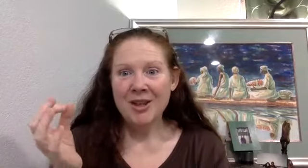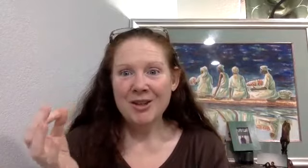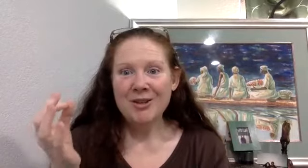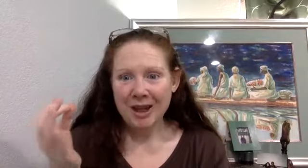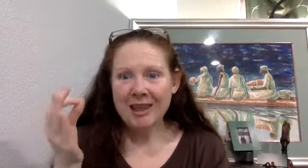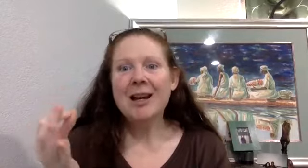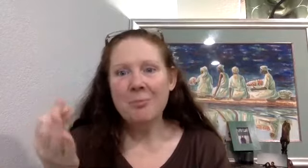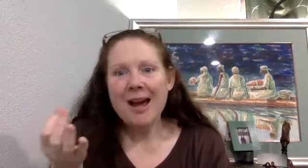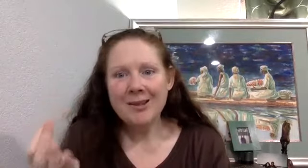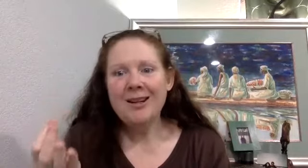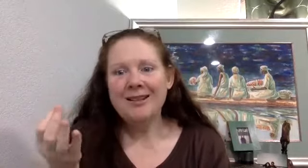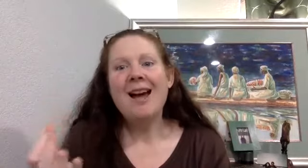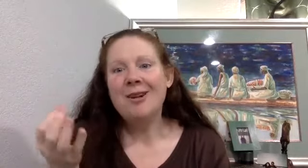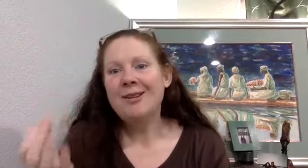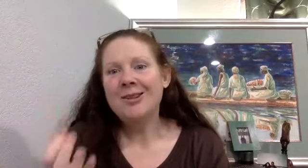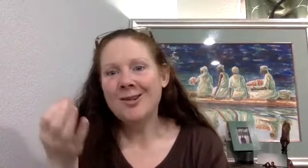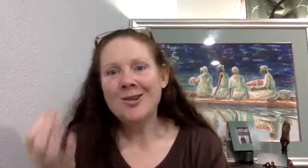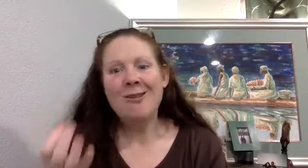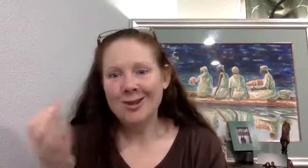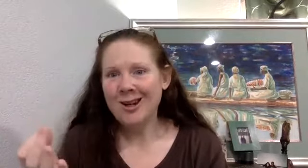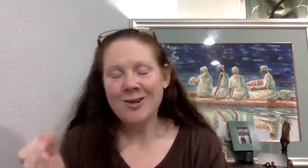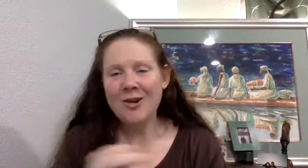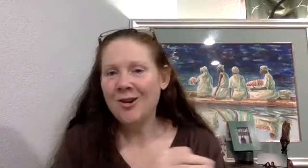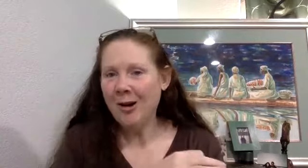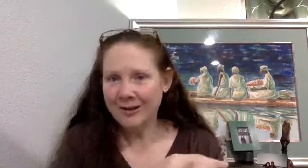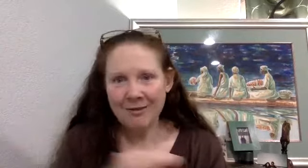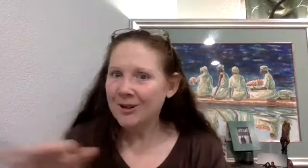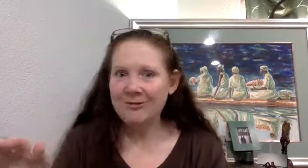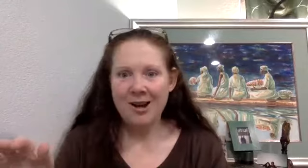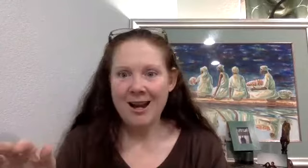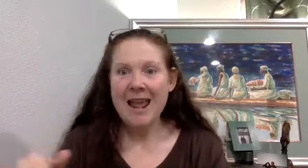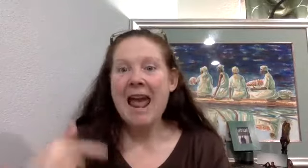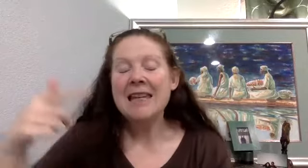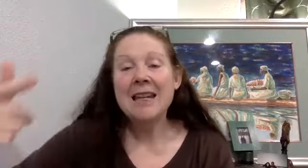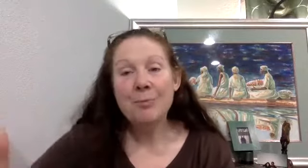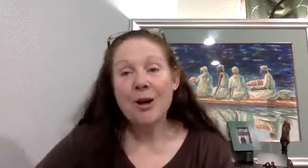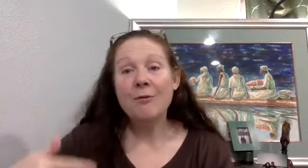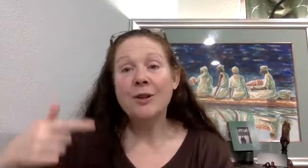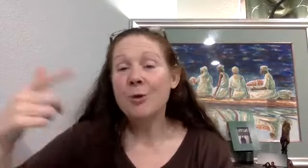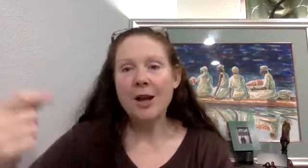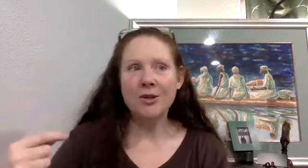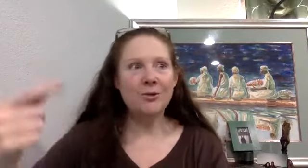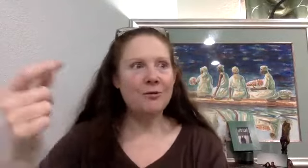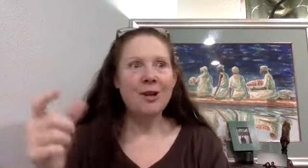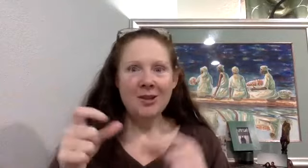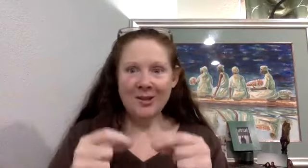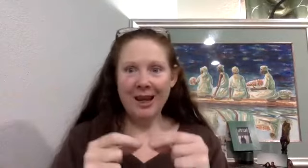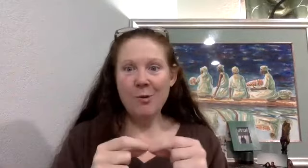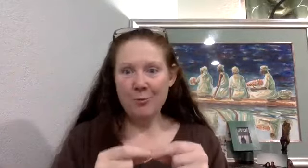It's capacity to have an intellectual conversation across every divide and to keep the conversation. We're not just sort of sticking on one